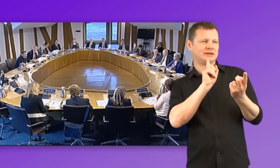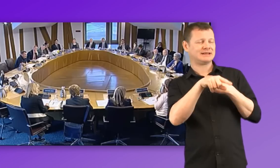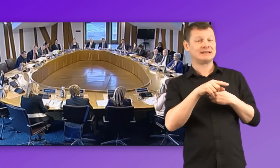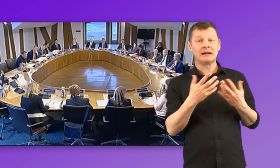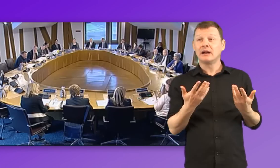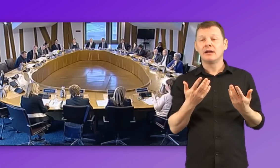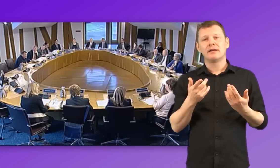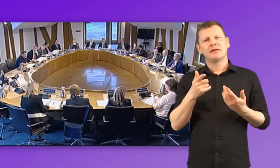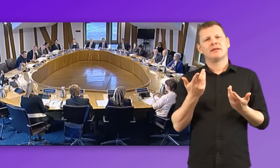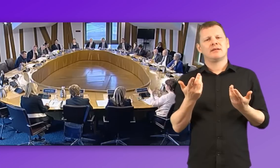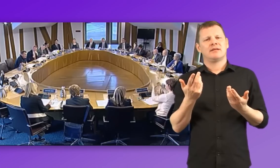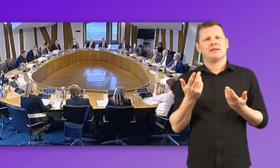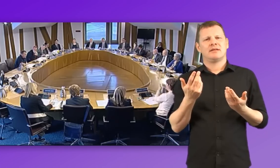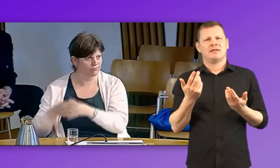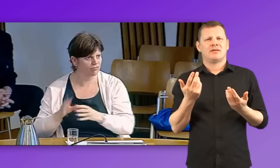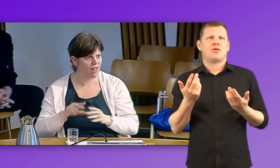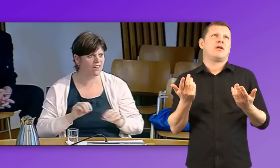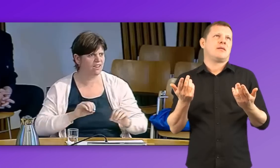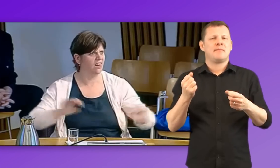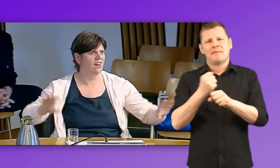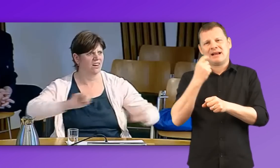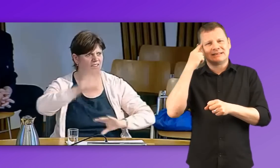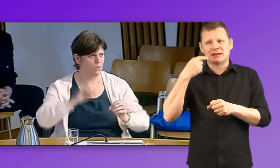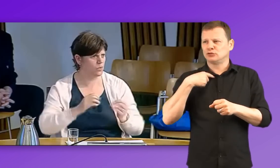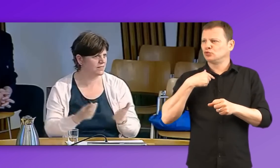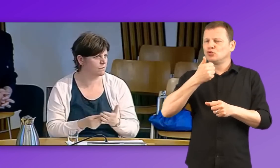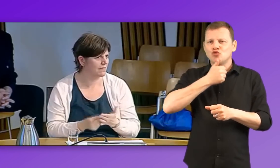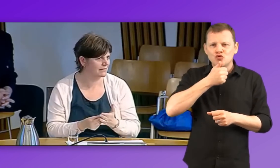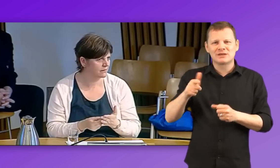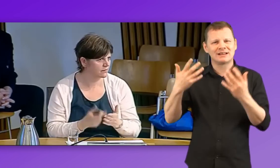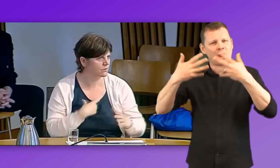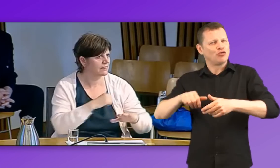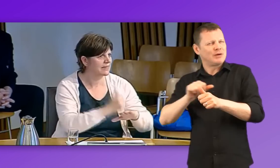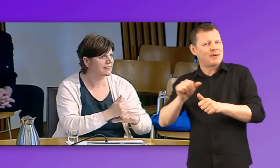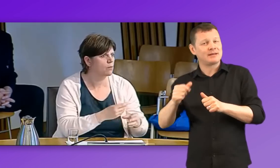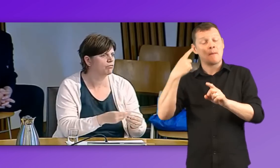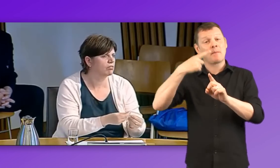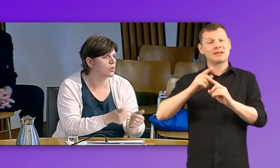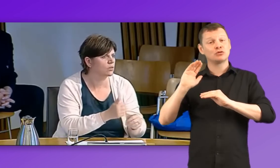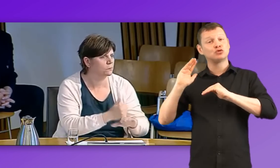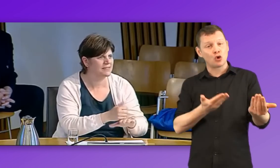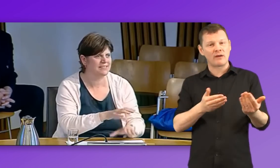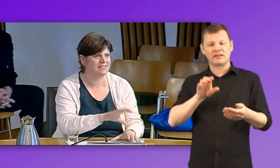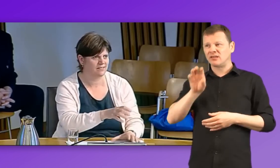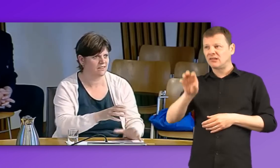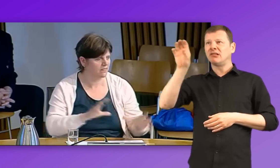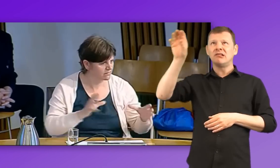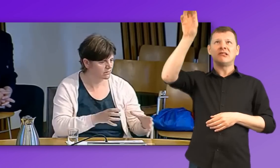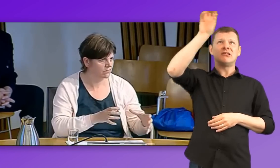I mean, it does obviously make sense to have a better use of, um, technology and also to centralize services across authorities and make